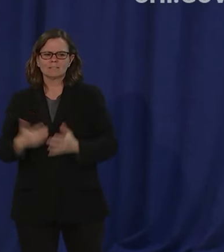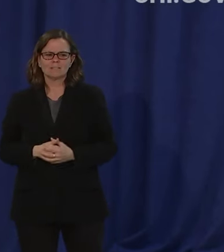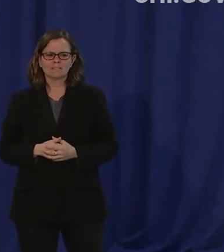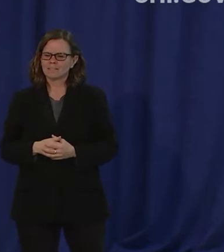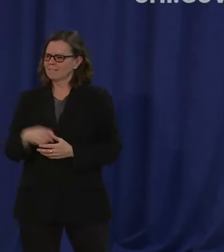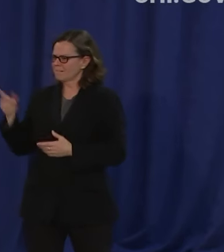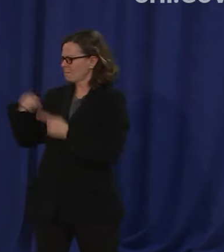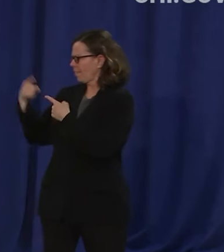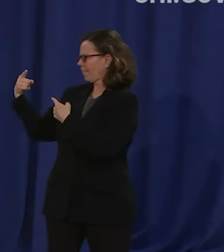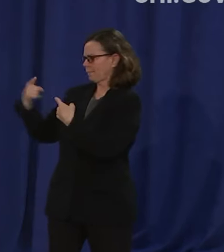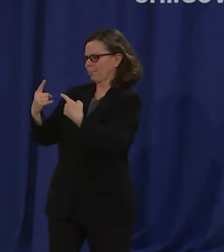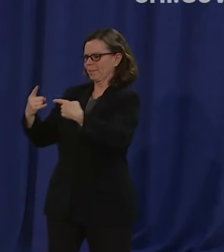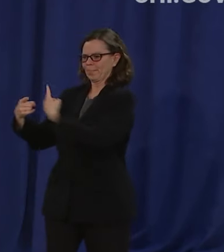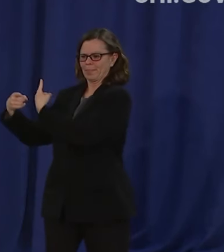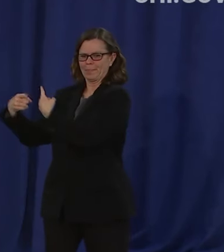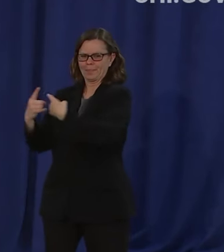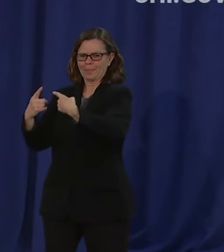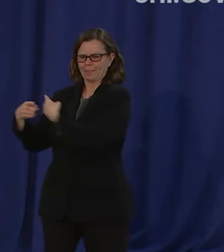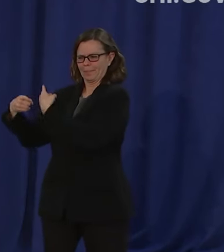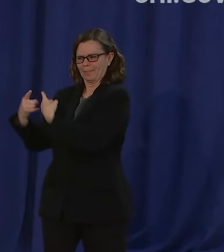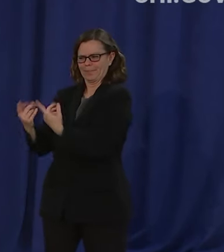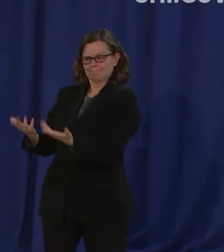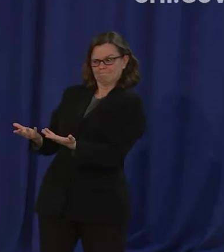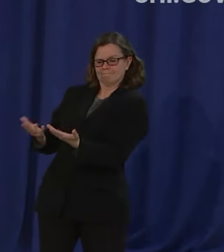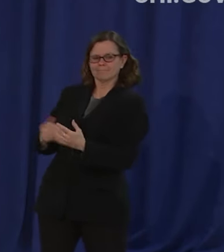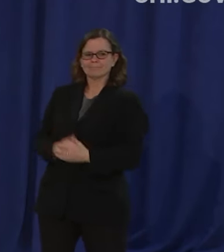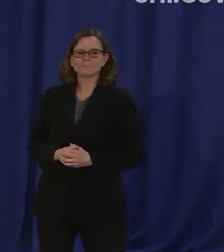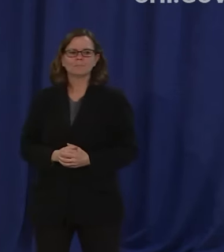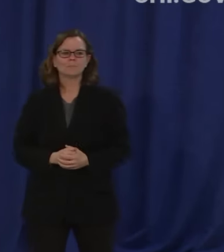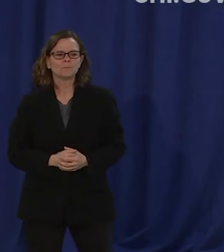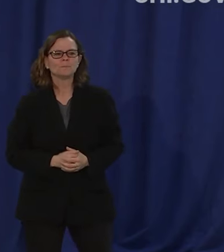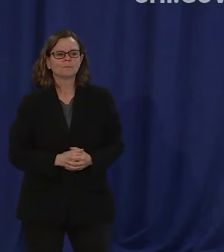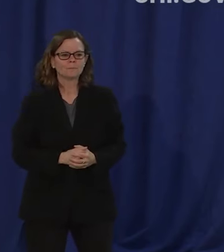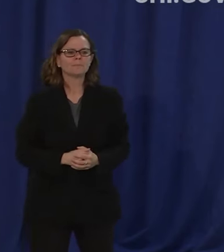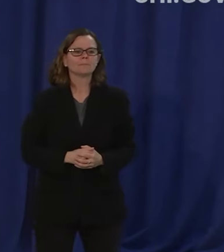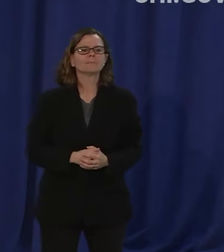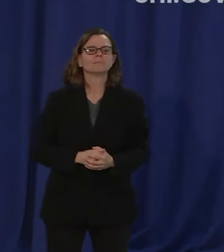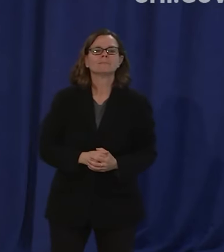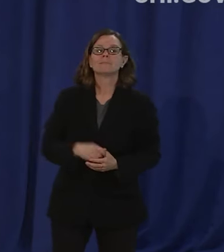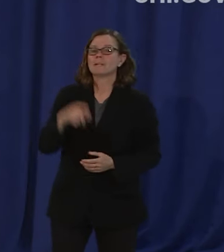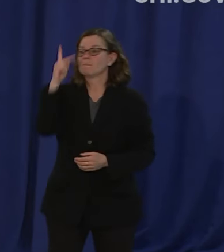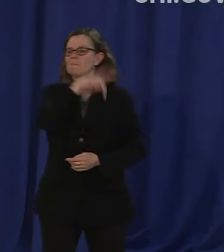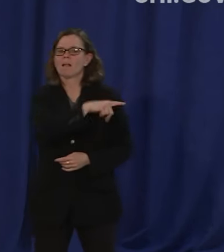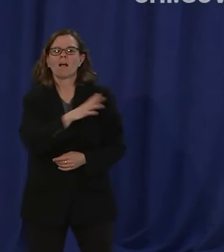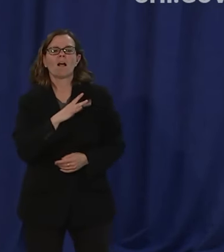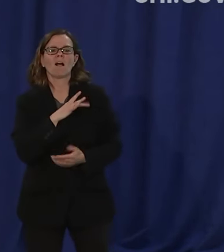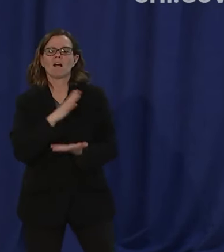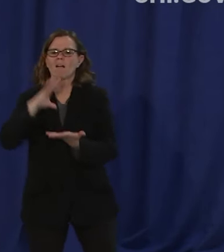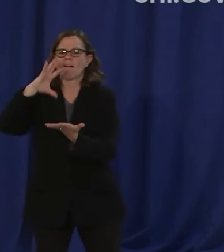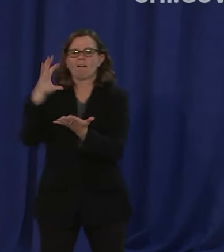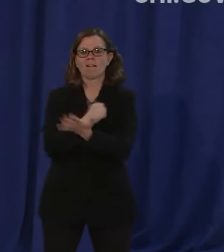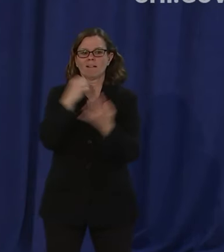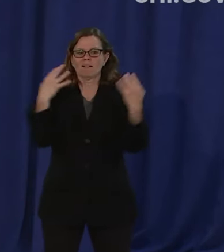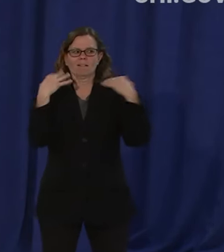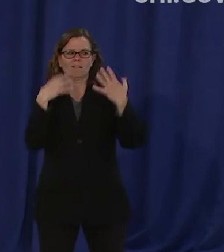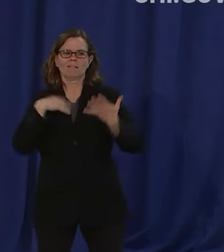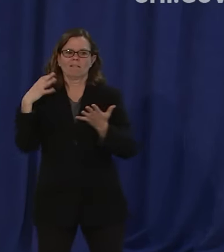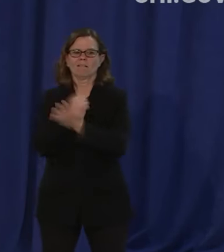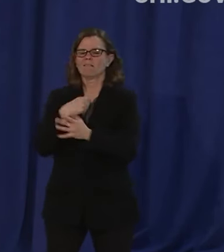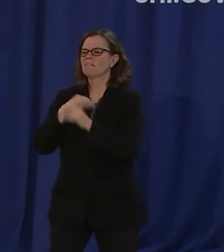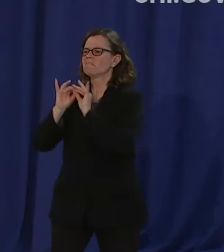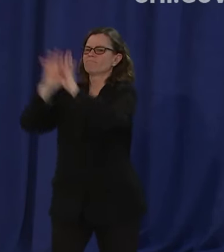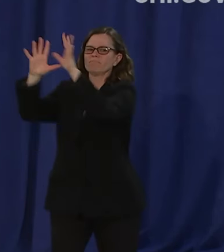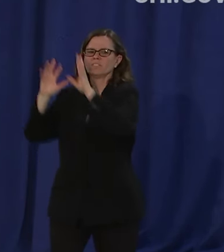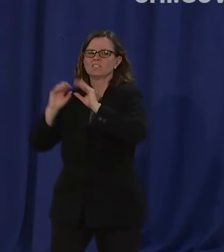the people who are using this moment to grandstand need to stand up and be legislators i have two more questions amy jacobson again